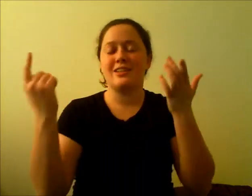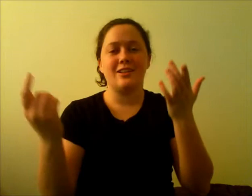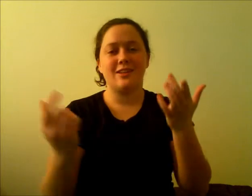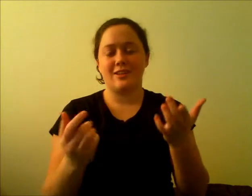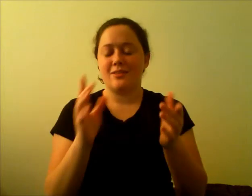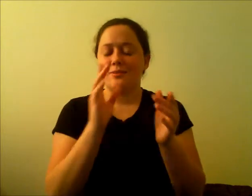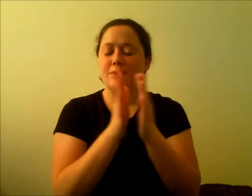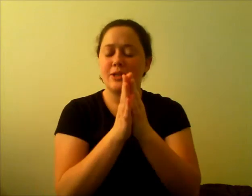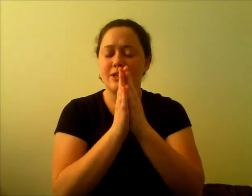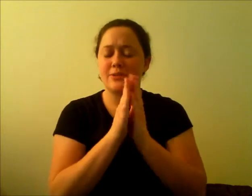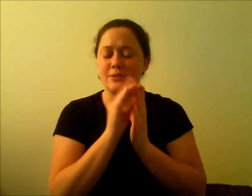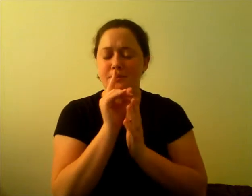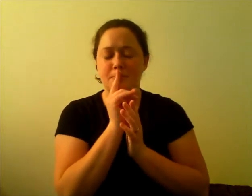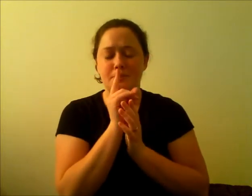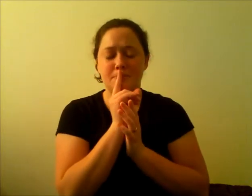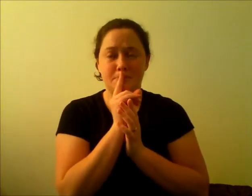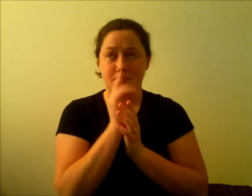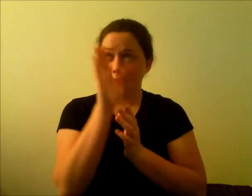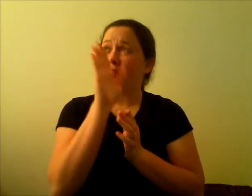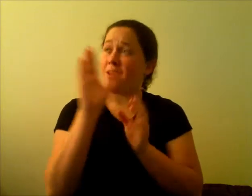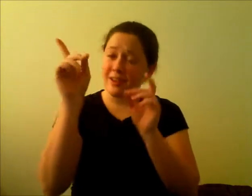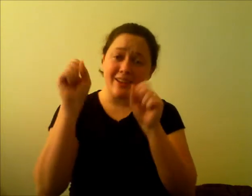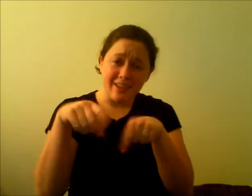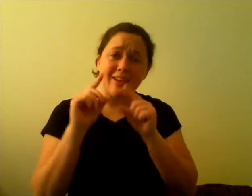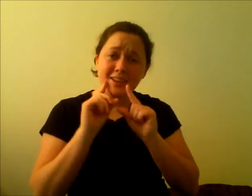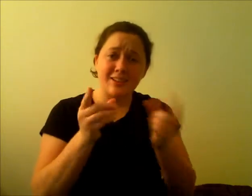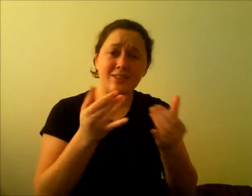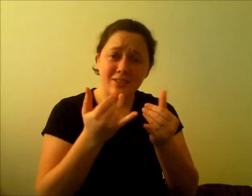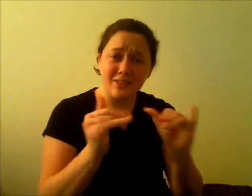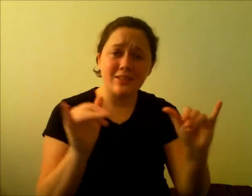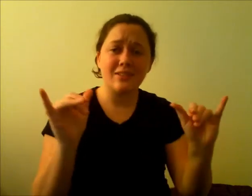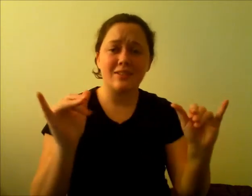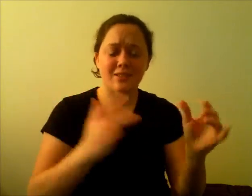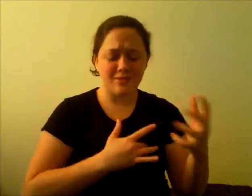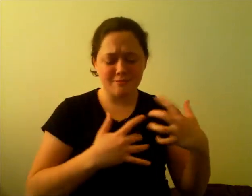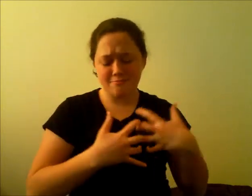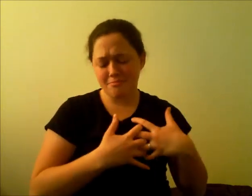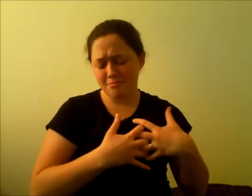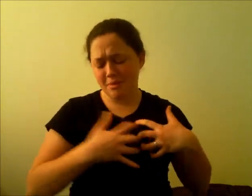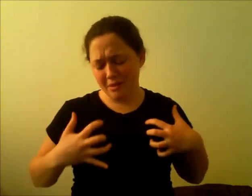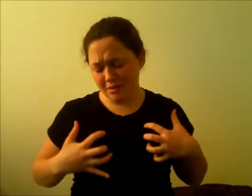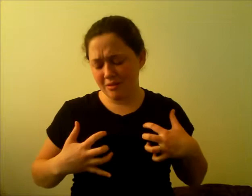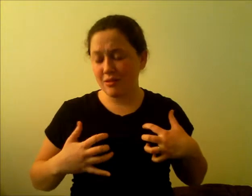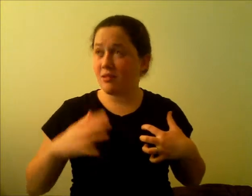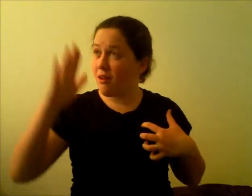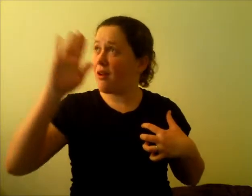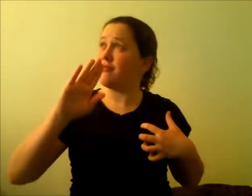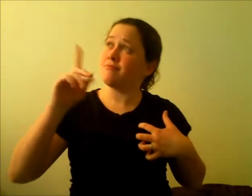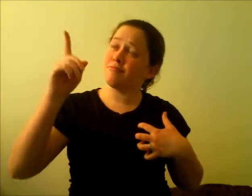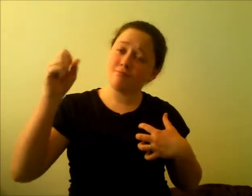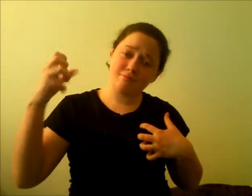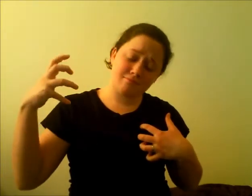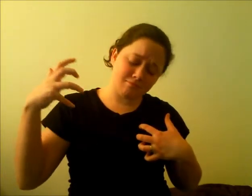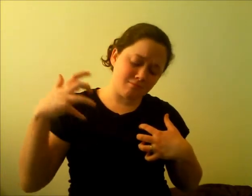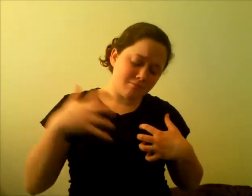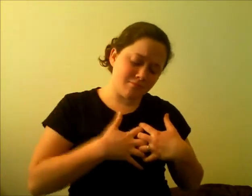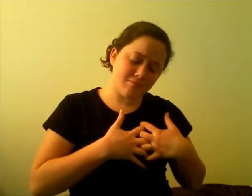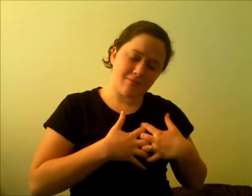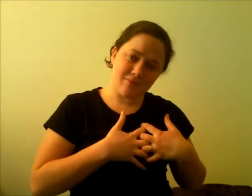Silent prayers get answered Broken hearts become brand new That's